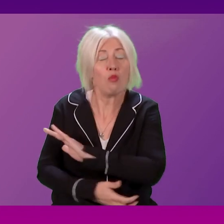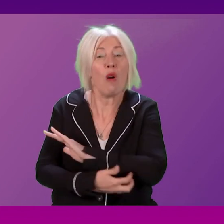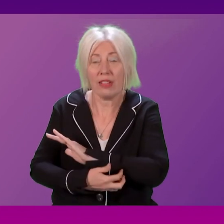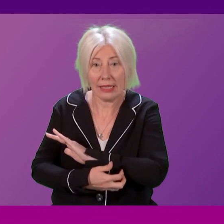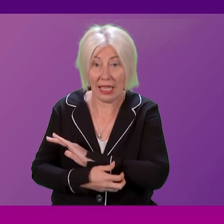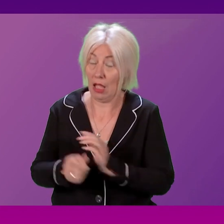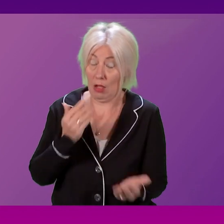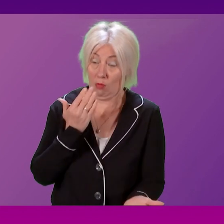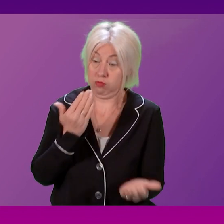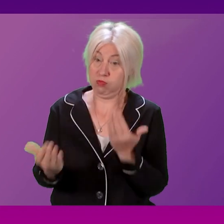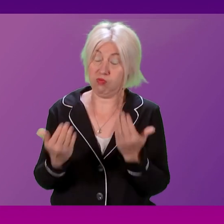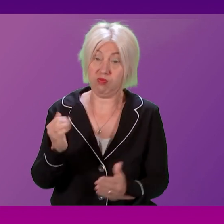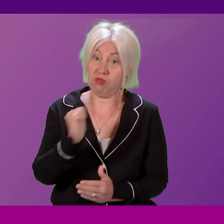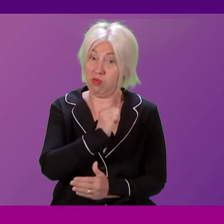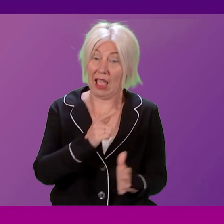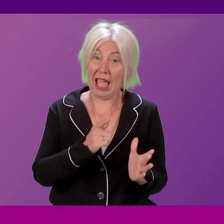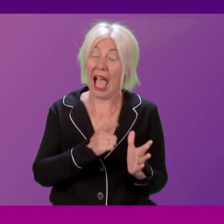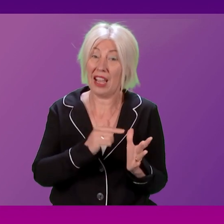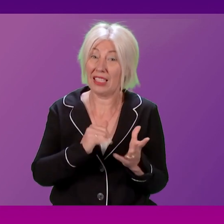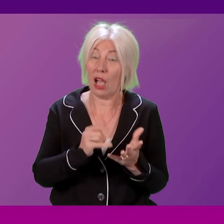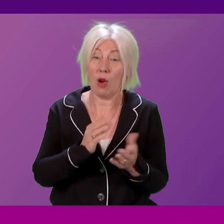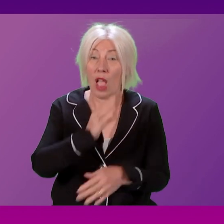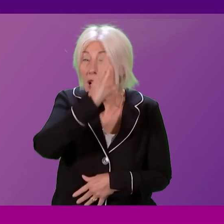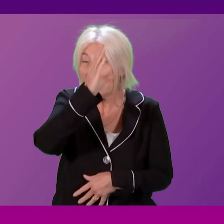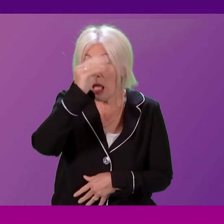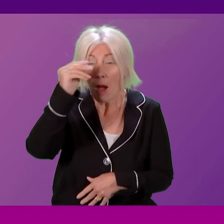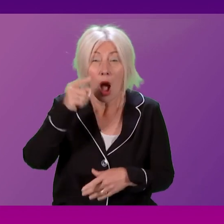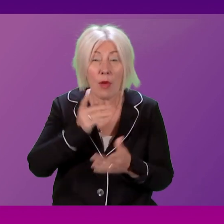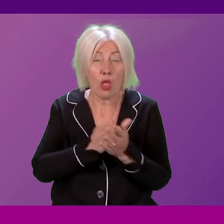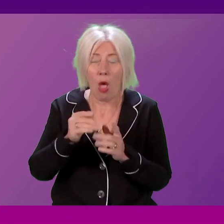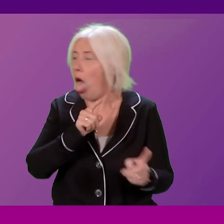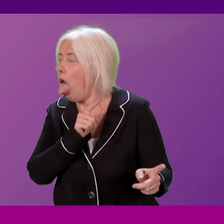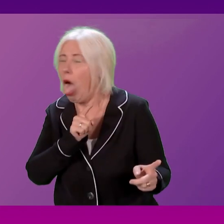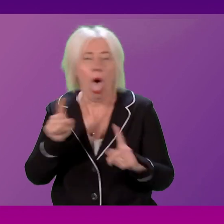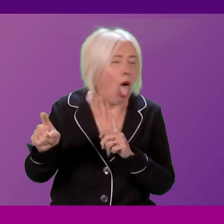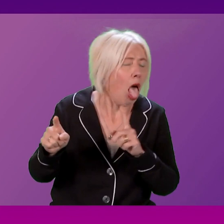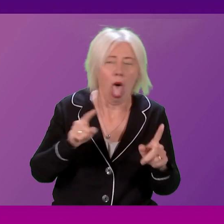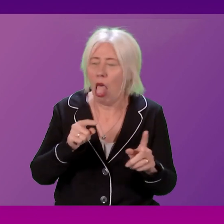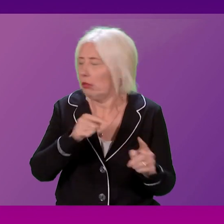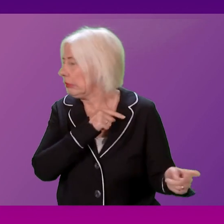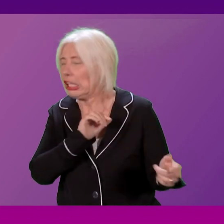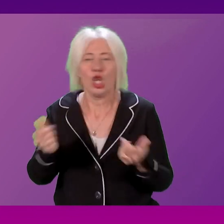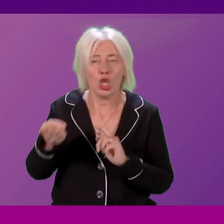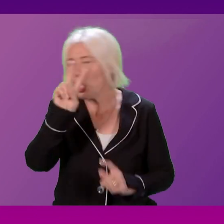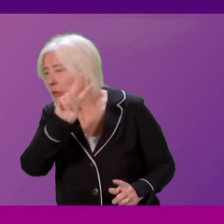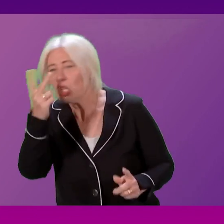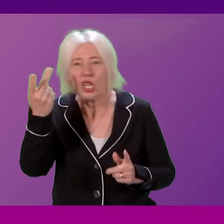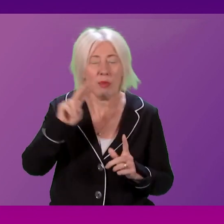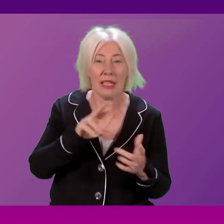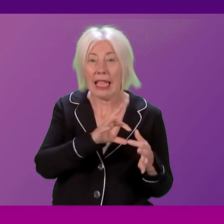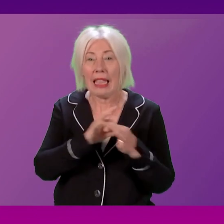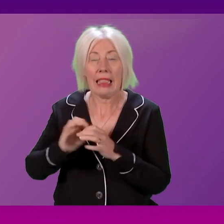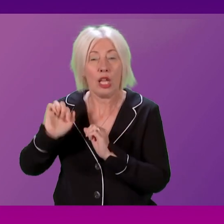contrast to the position of Anna Sarwar of a summer of U-turns, where he has aligned himself with cruel Tory policy